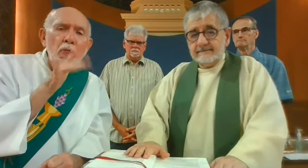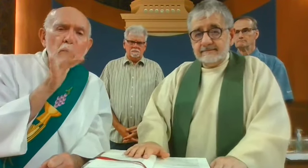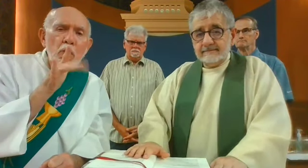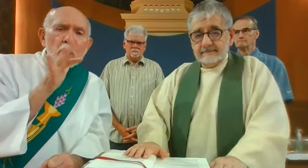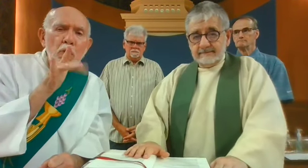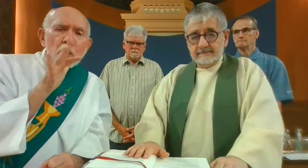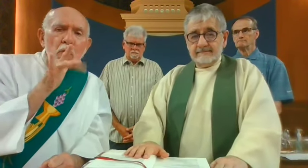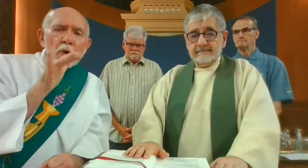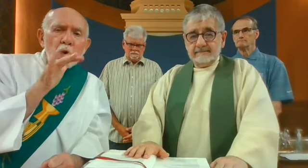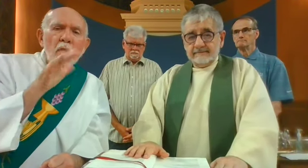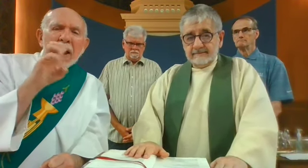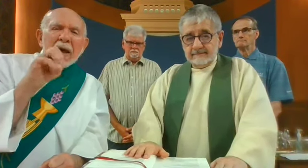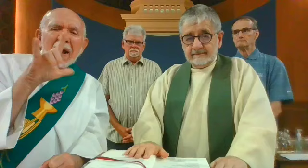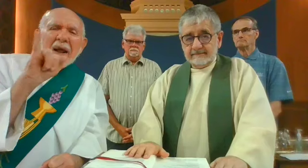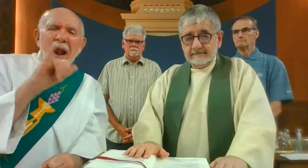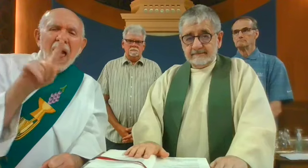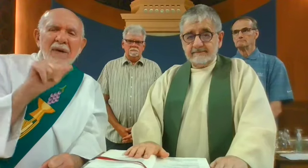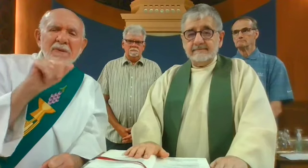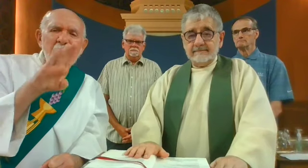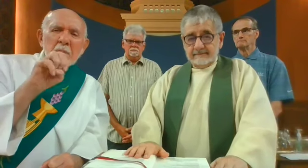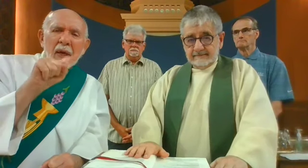Josemini's mother, Elizabeth,